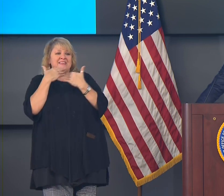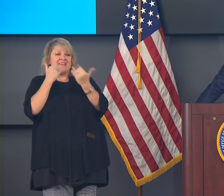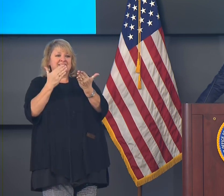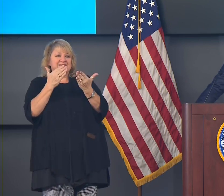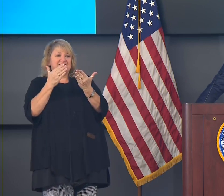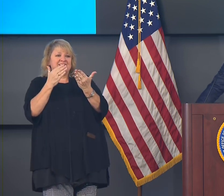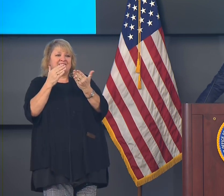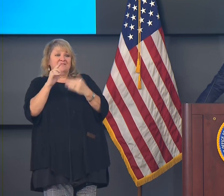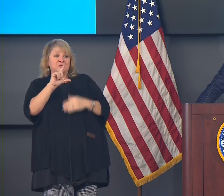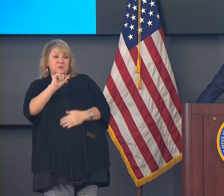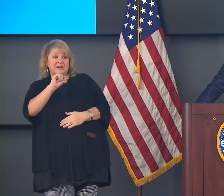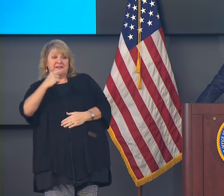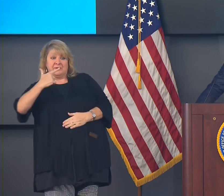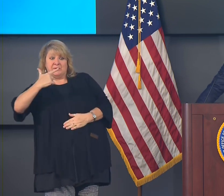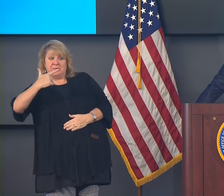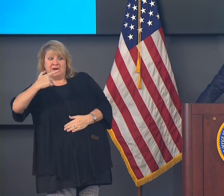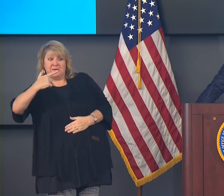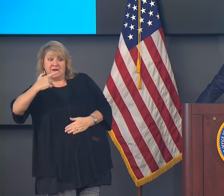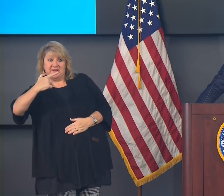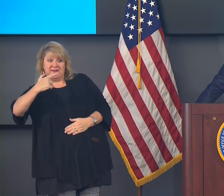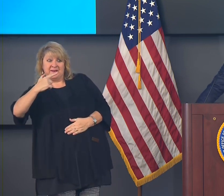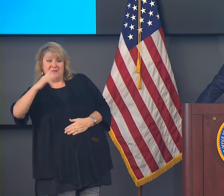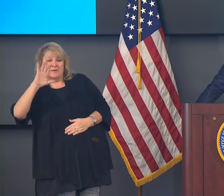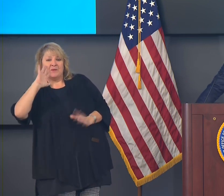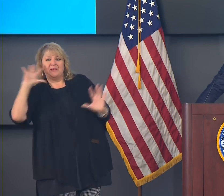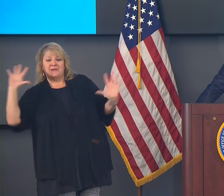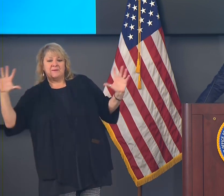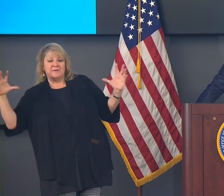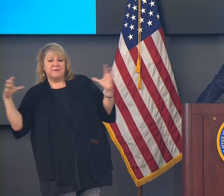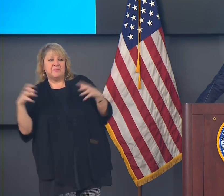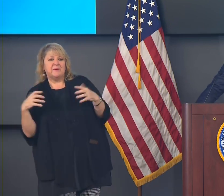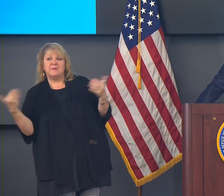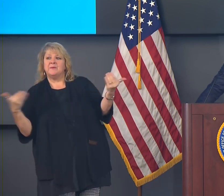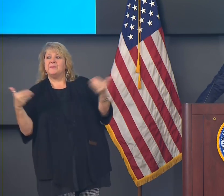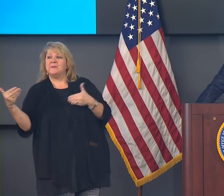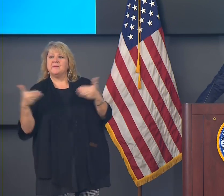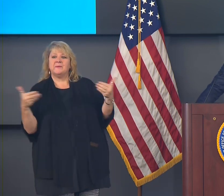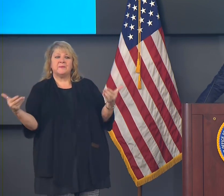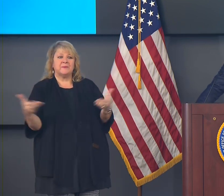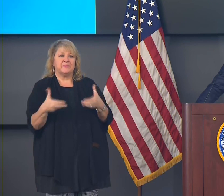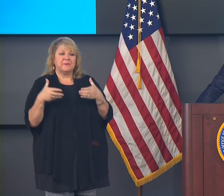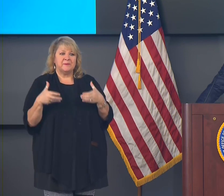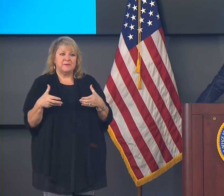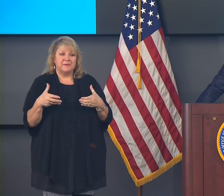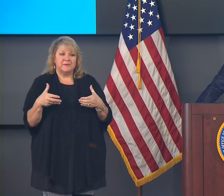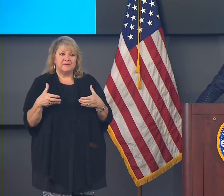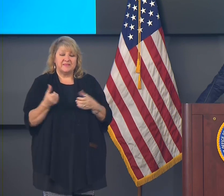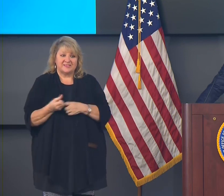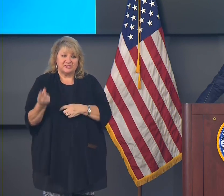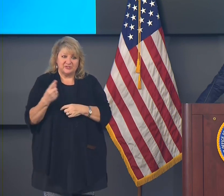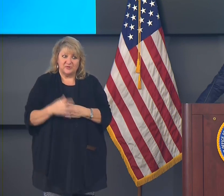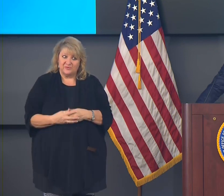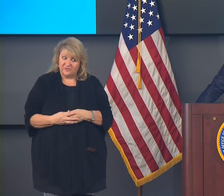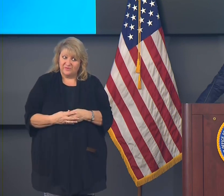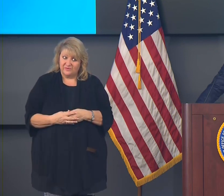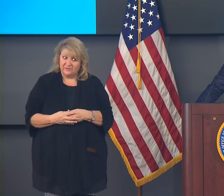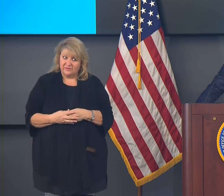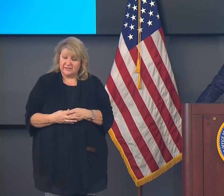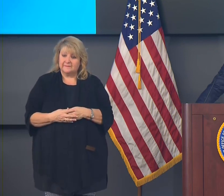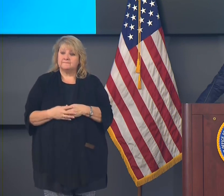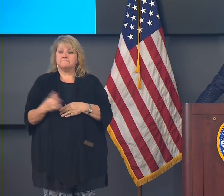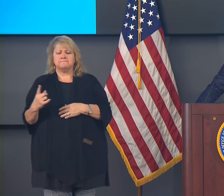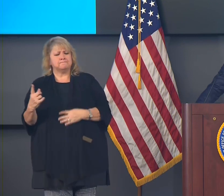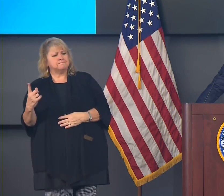believe that you will. But between now and then, we all have to do our part. Yes, sir. Governor, did you tell